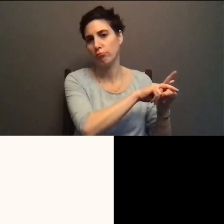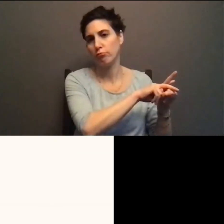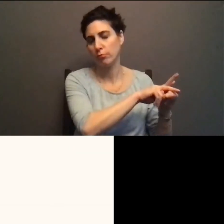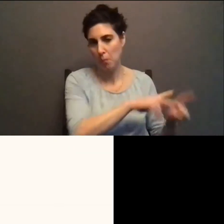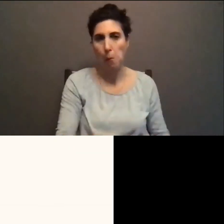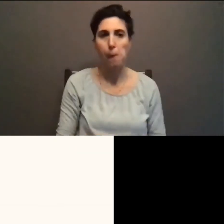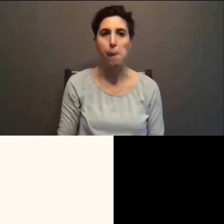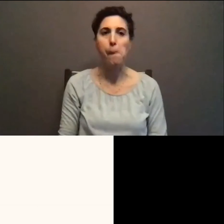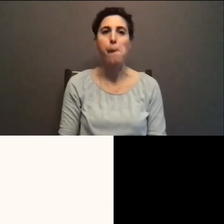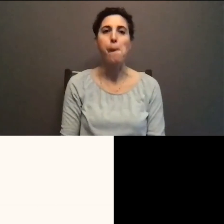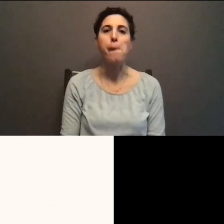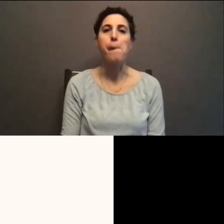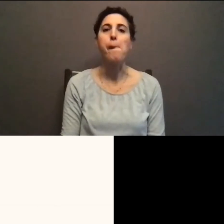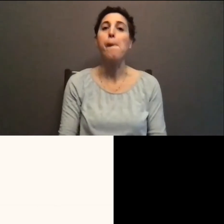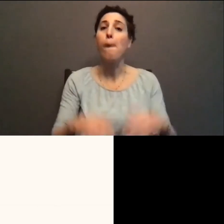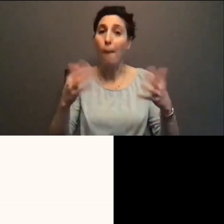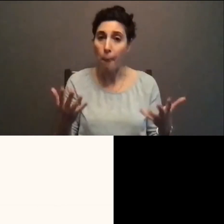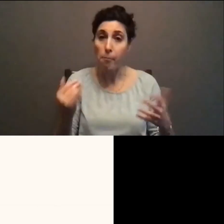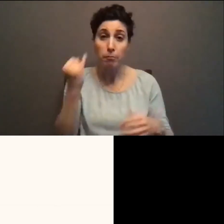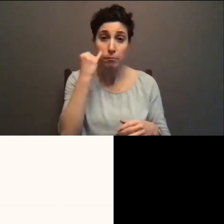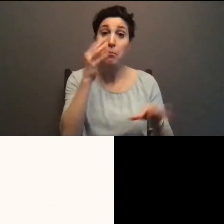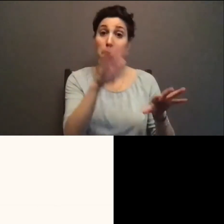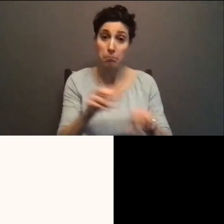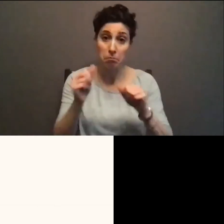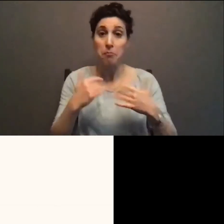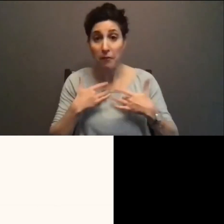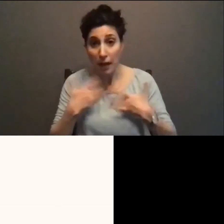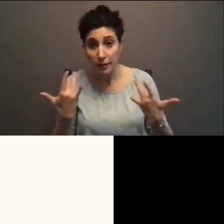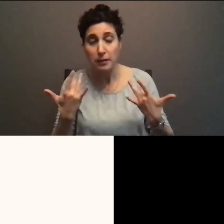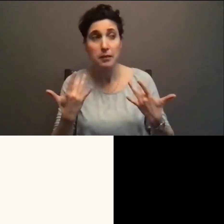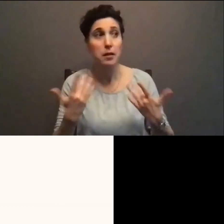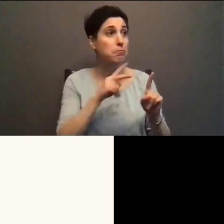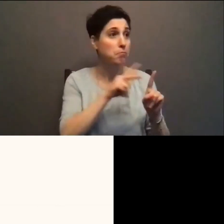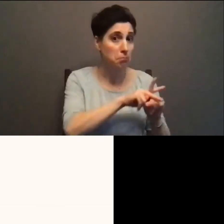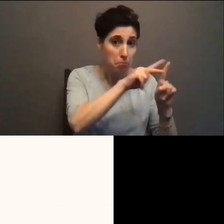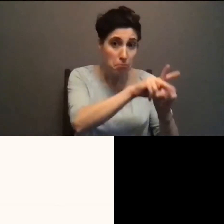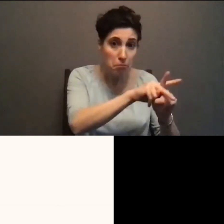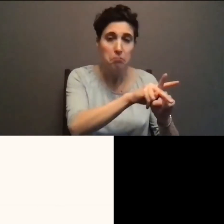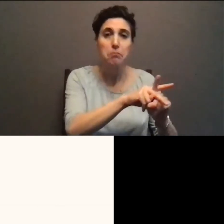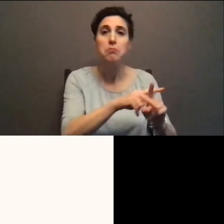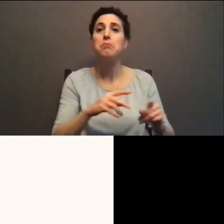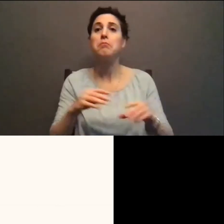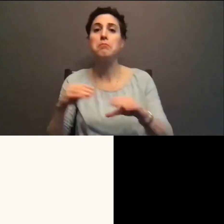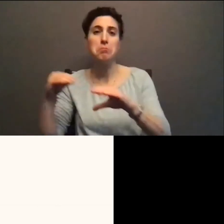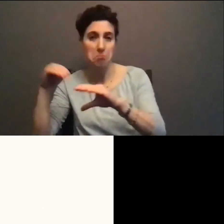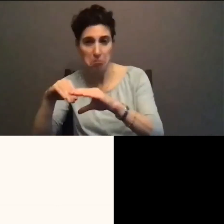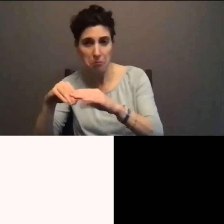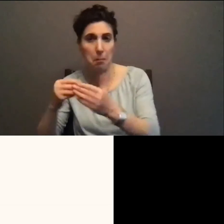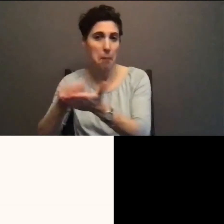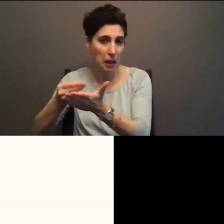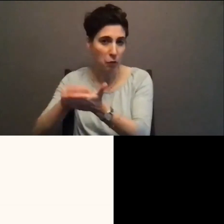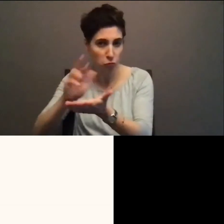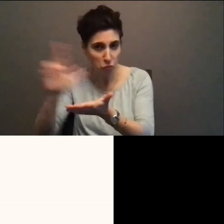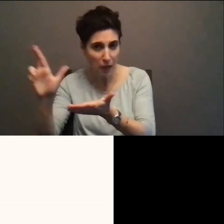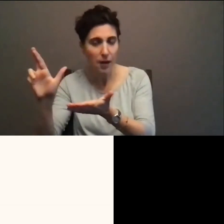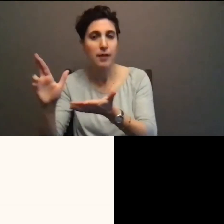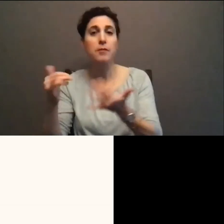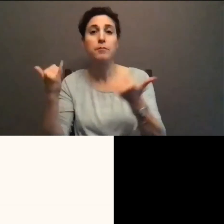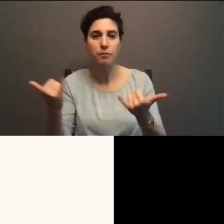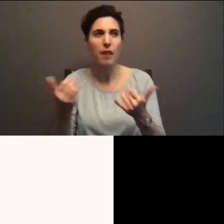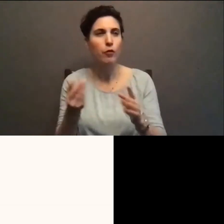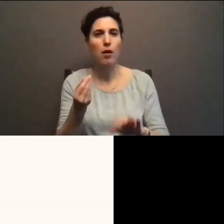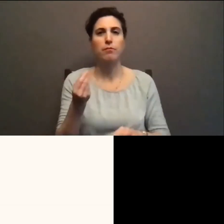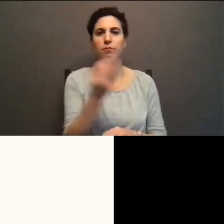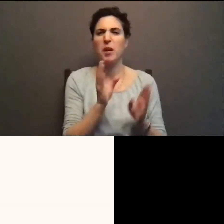So you've booked your interpreters. You've budgeted it for it. Your event's coming up. What kind of prep materials do interpreters need?